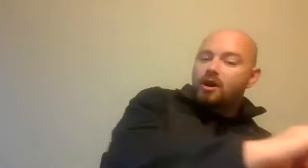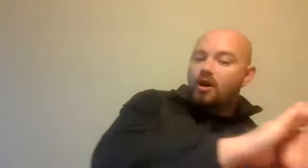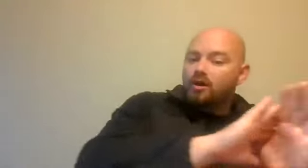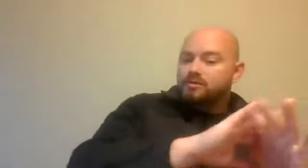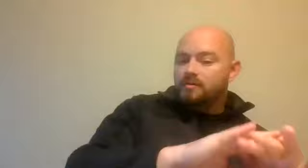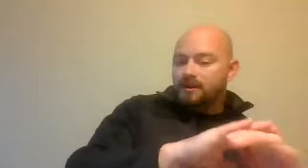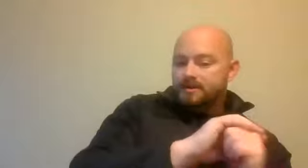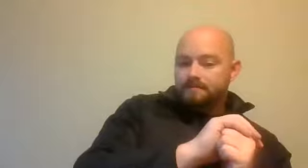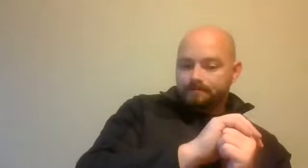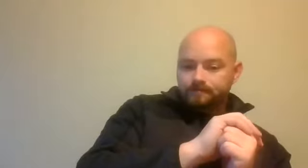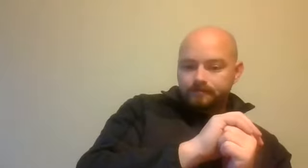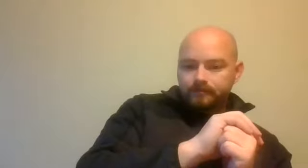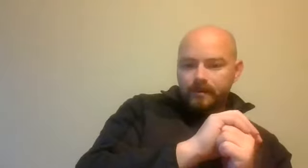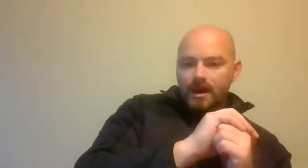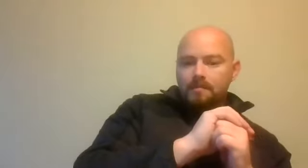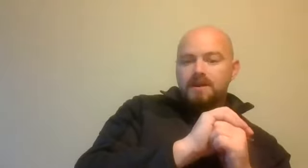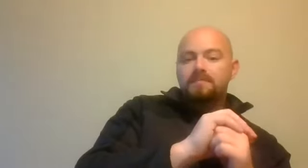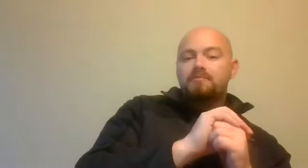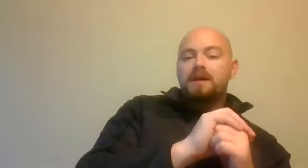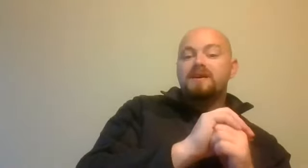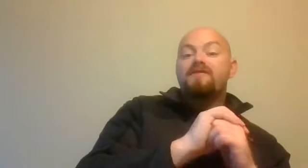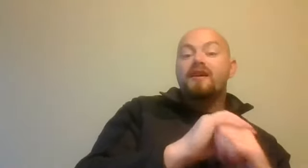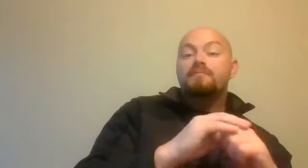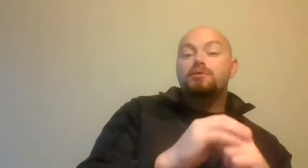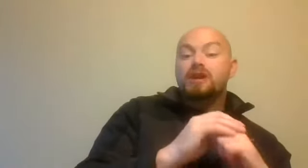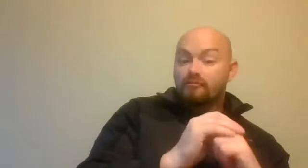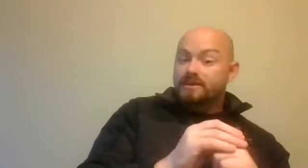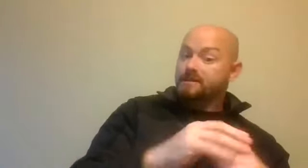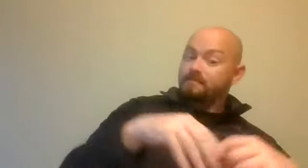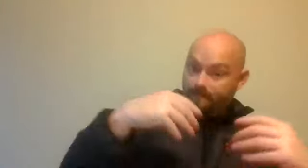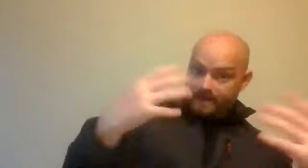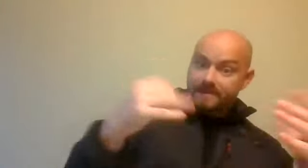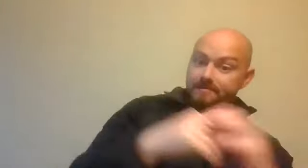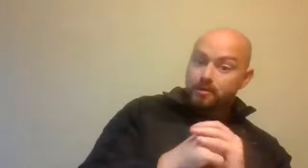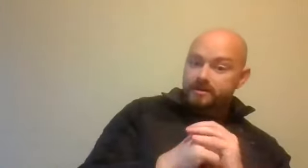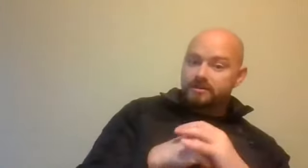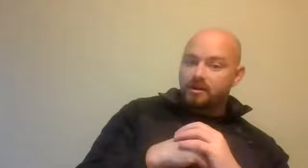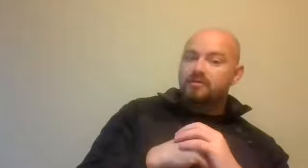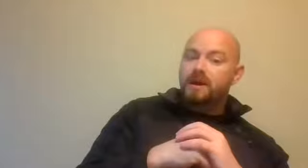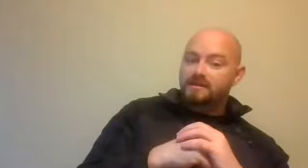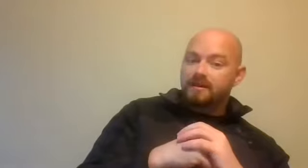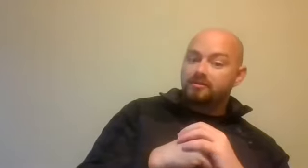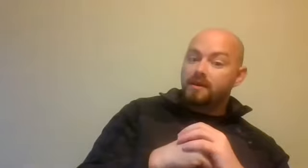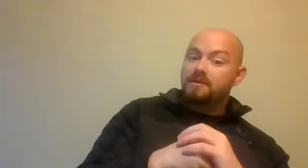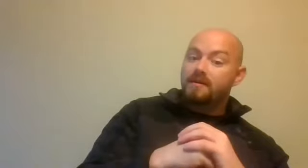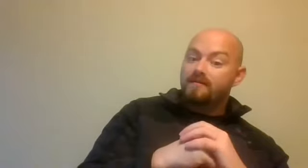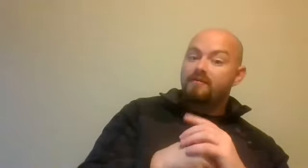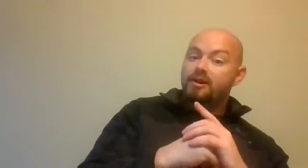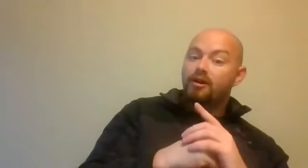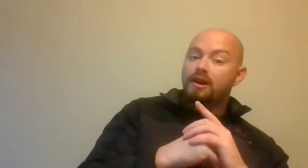also applies. People may be very much at risk, case in point to the current pandemic. There may be a very high